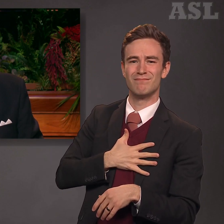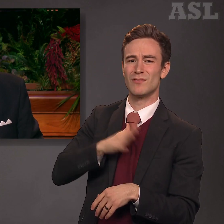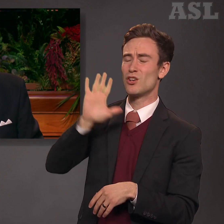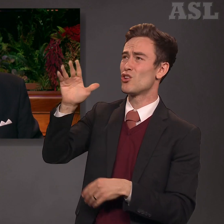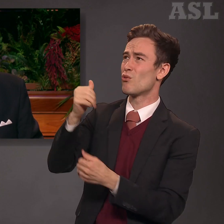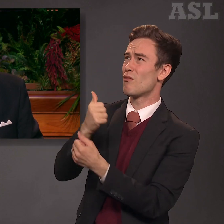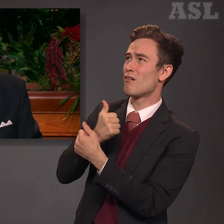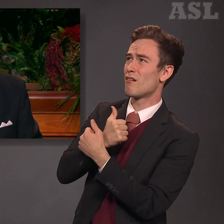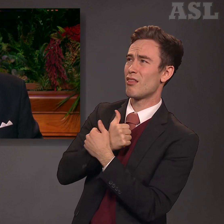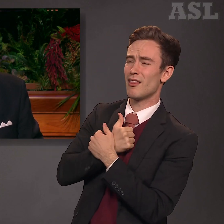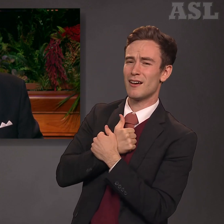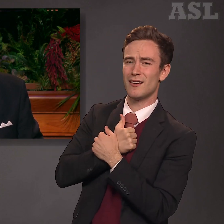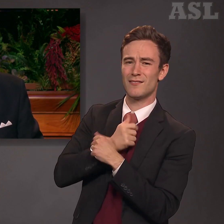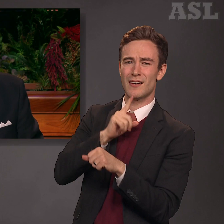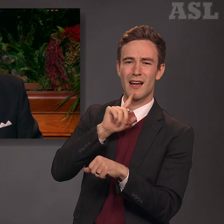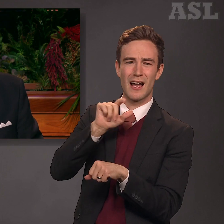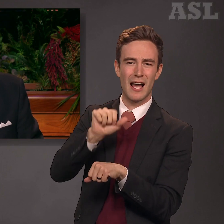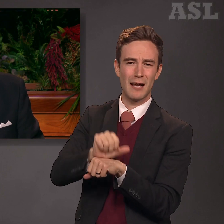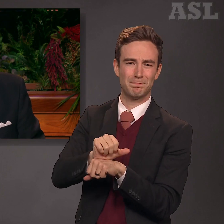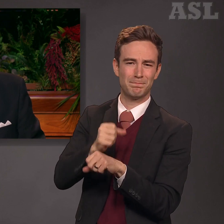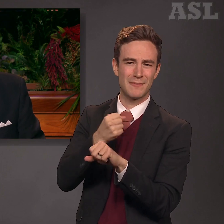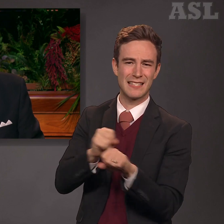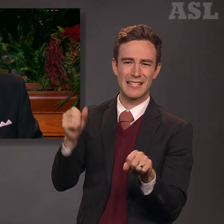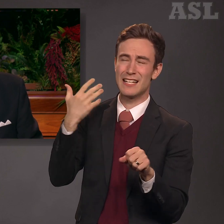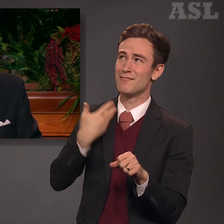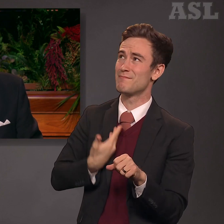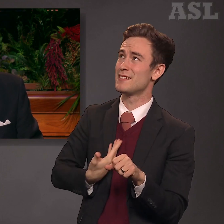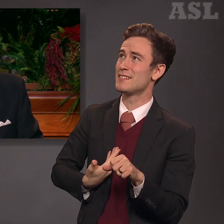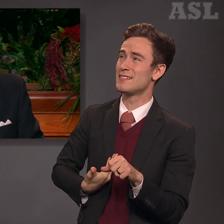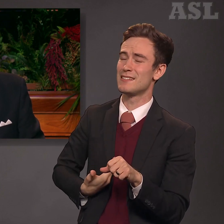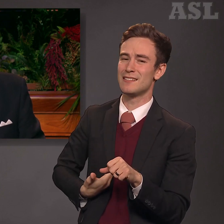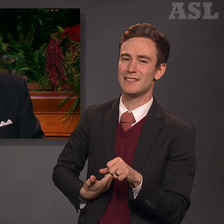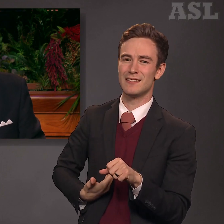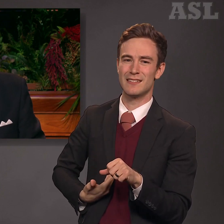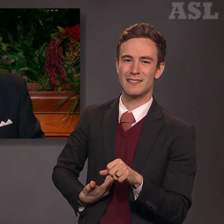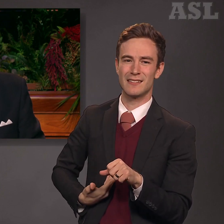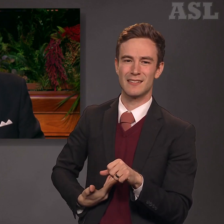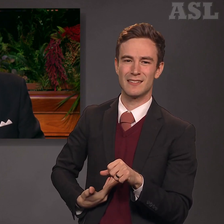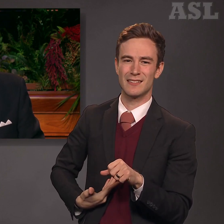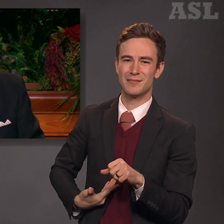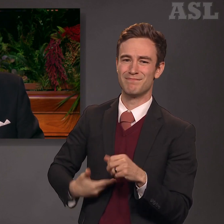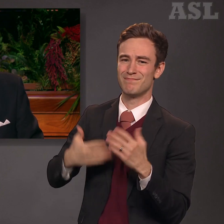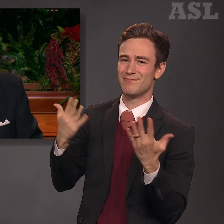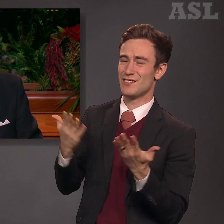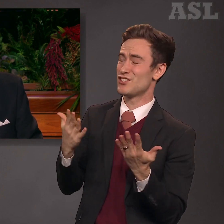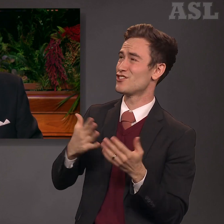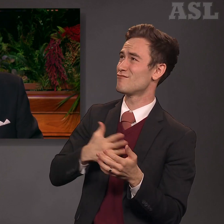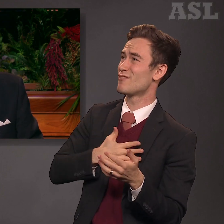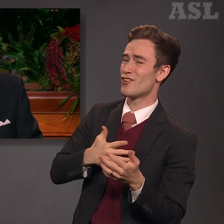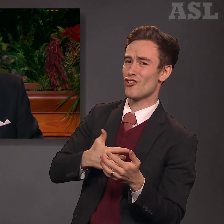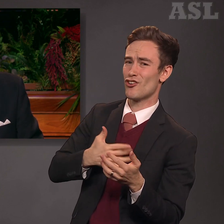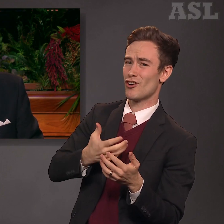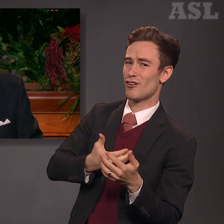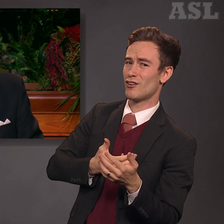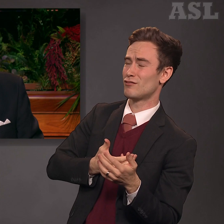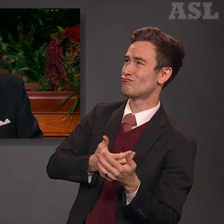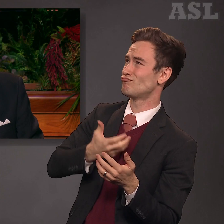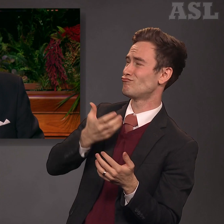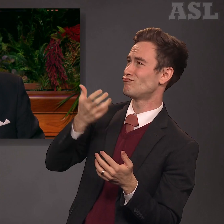Mount of thy redeeming love, Here's my heart, O take